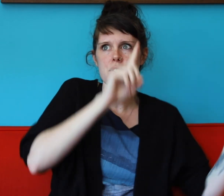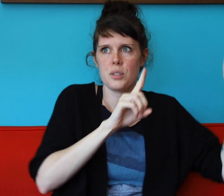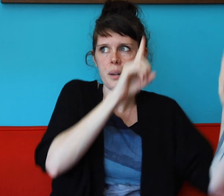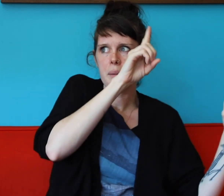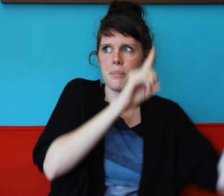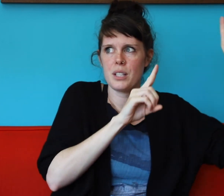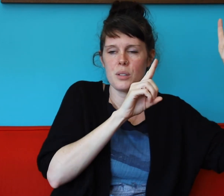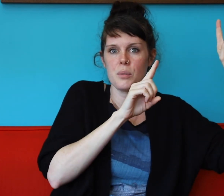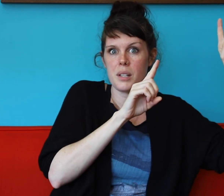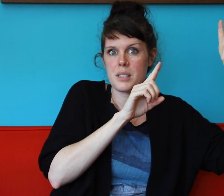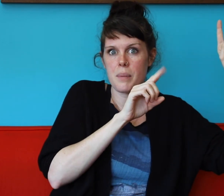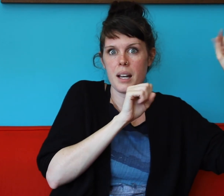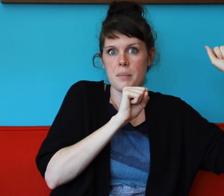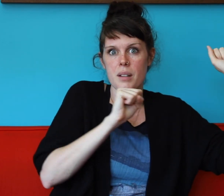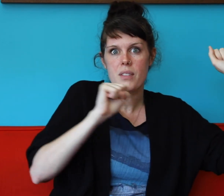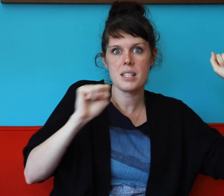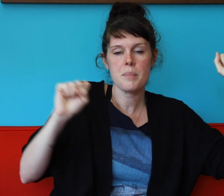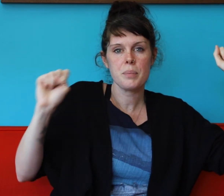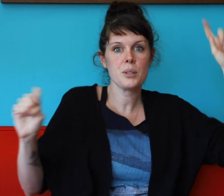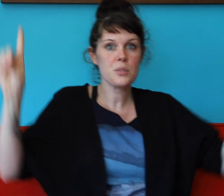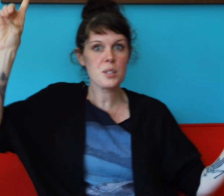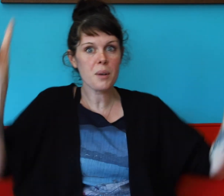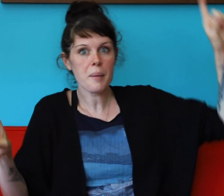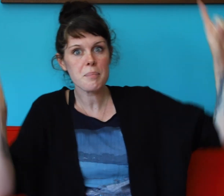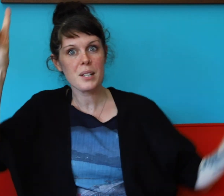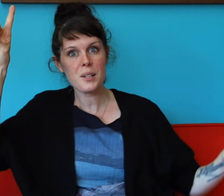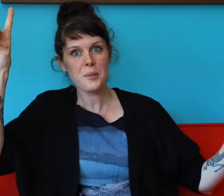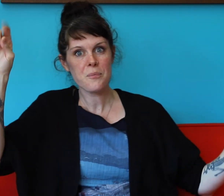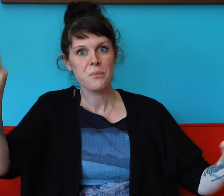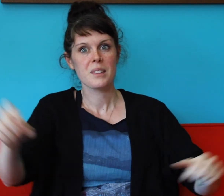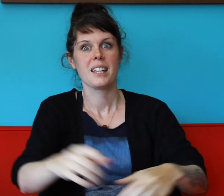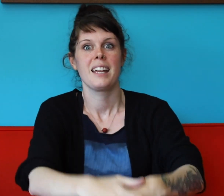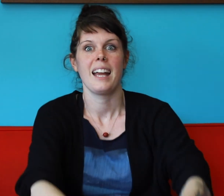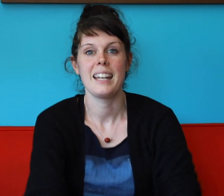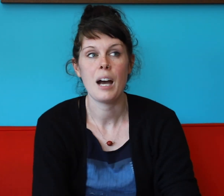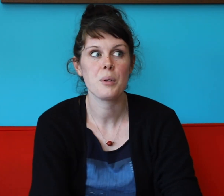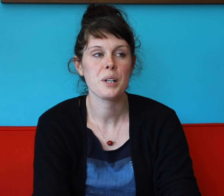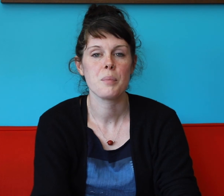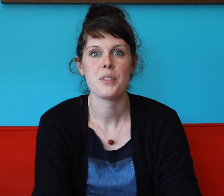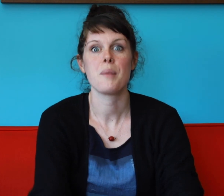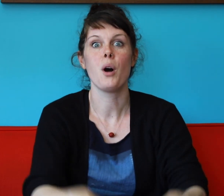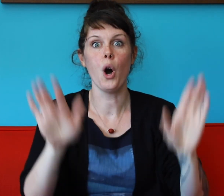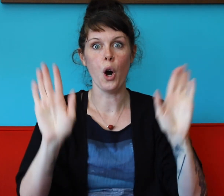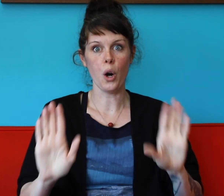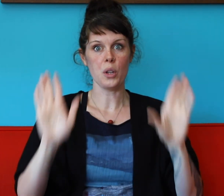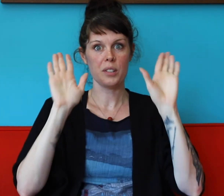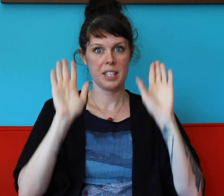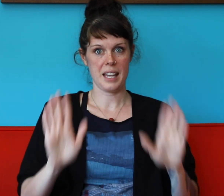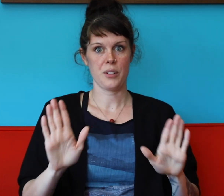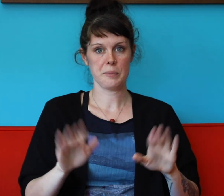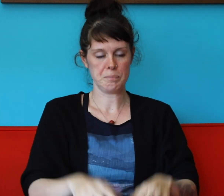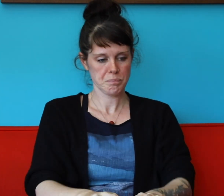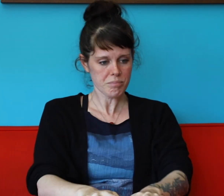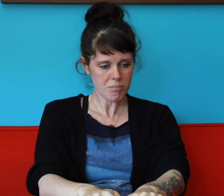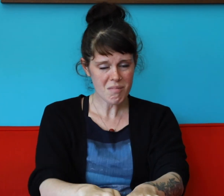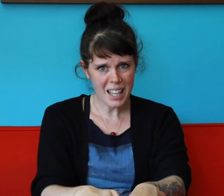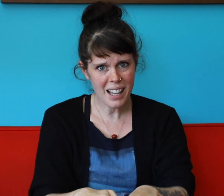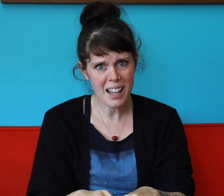doo-wop-a-doo was the bottom of the deep blue doo-wop-a-doo and now we're gonna put them all together a